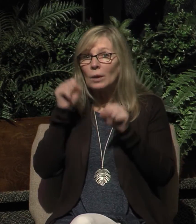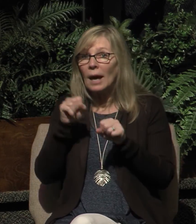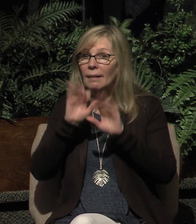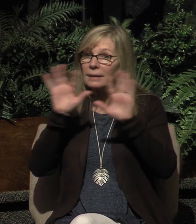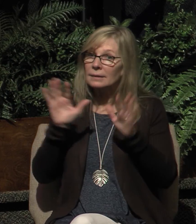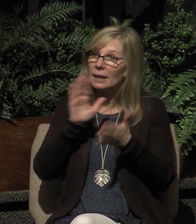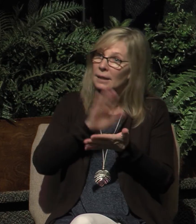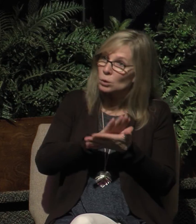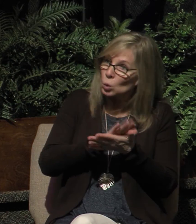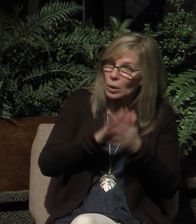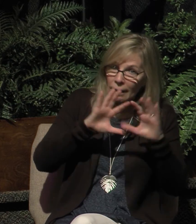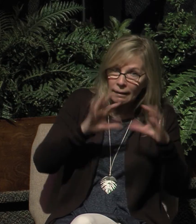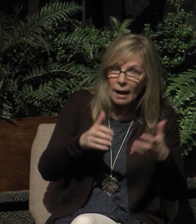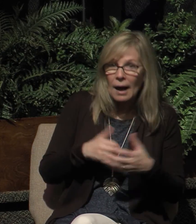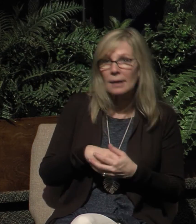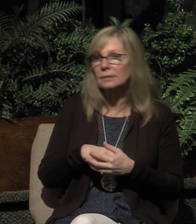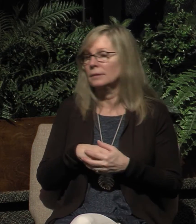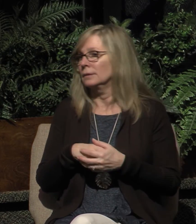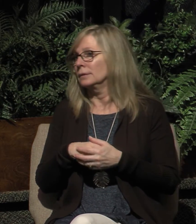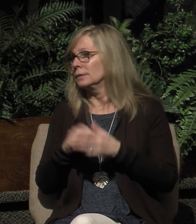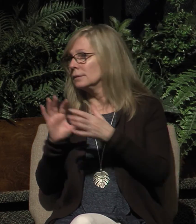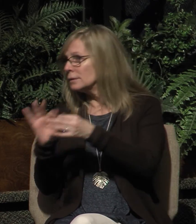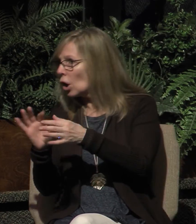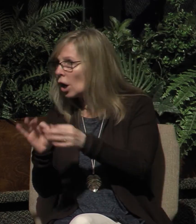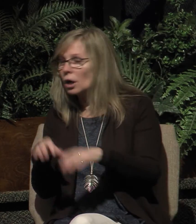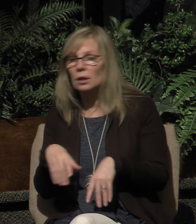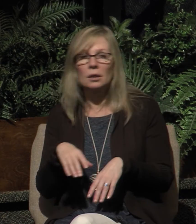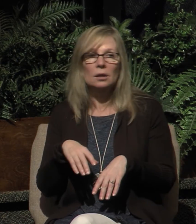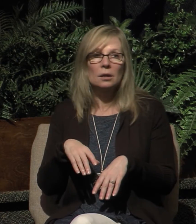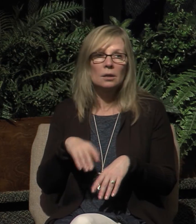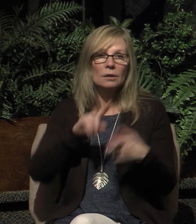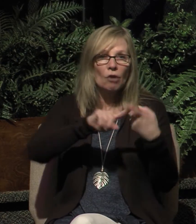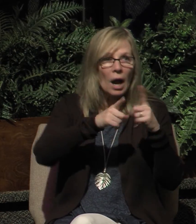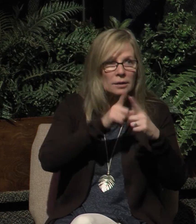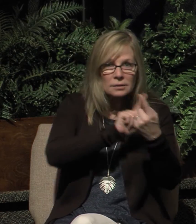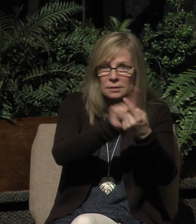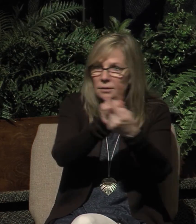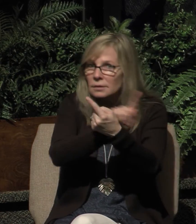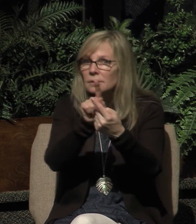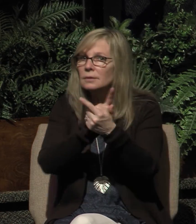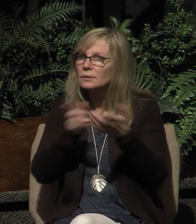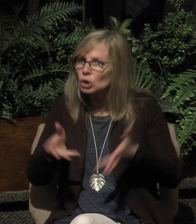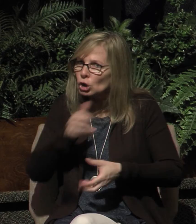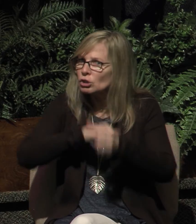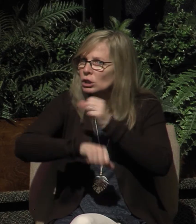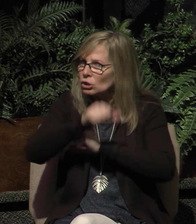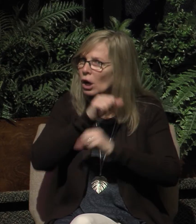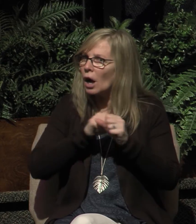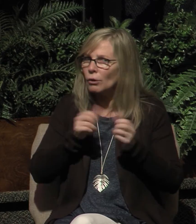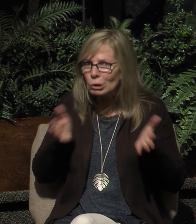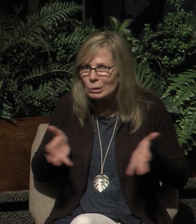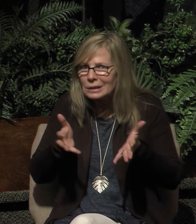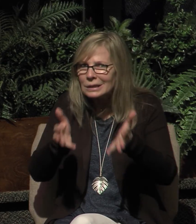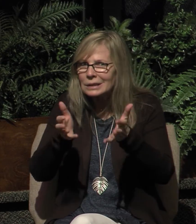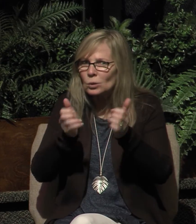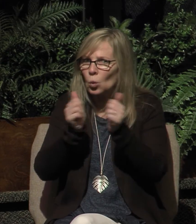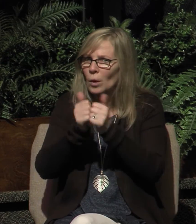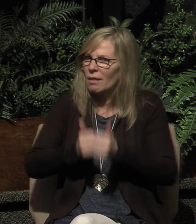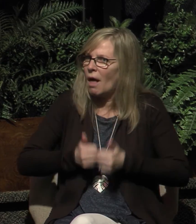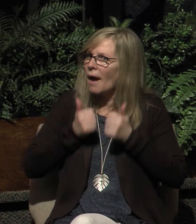You interact you talk you urge one another to press on in light of the personal battles